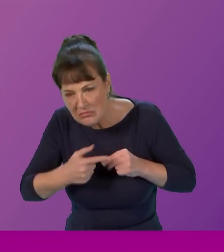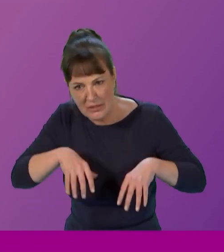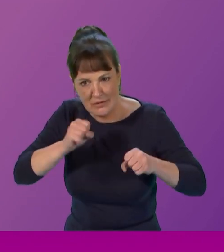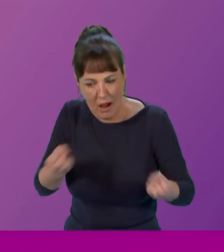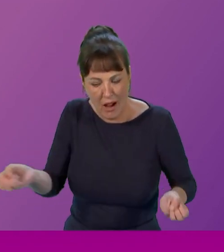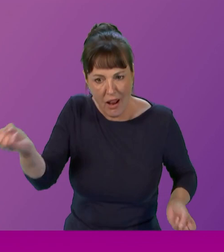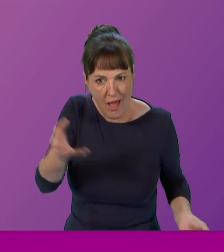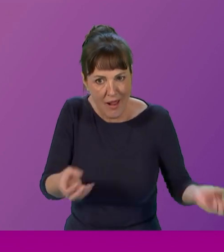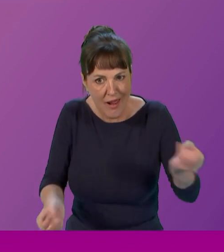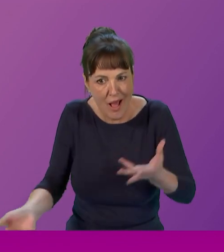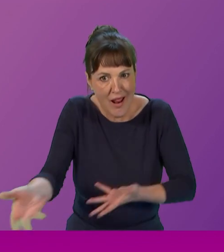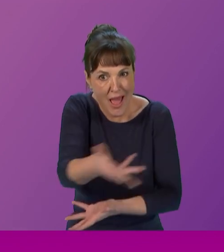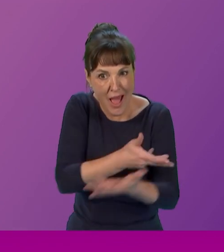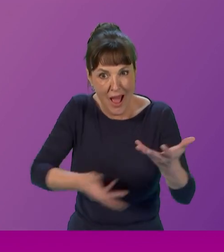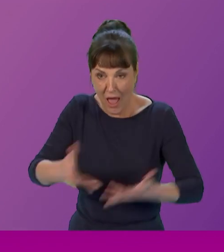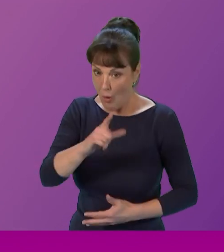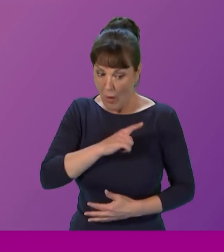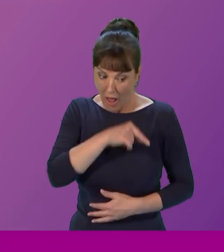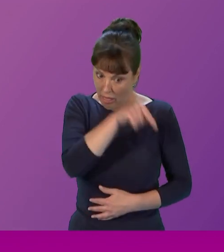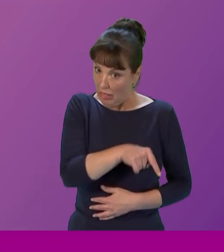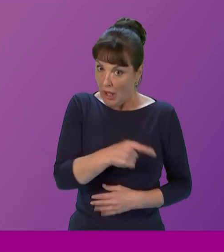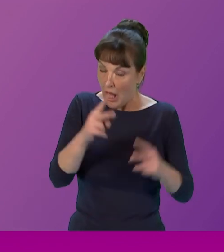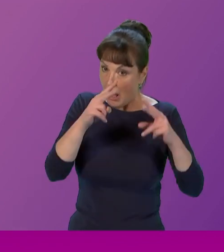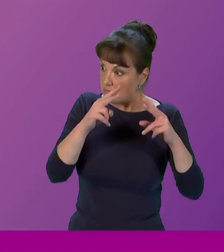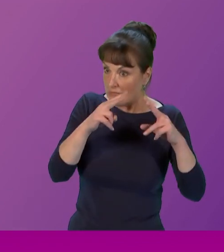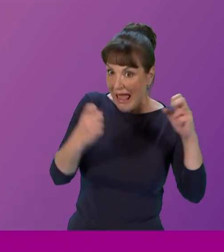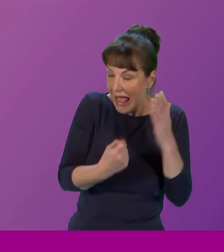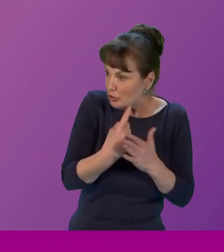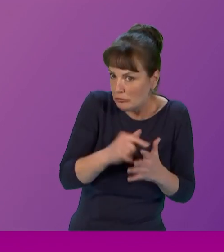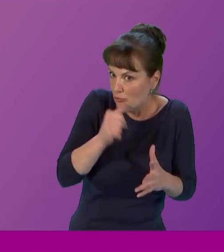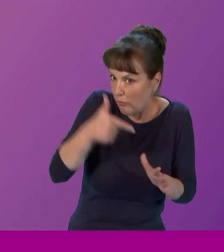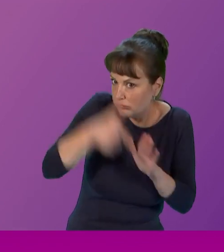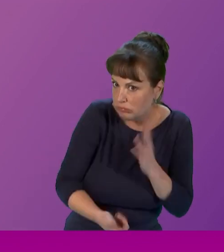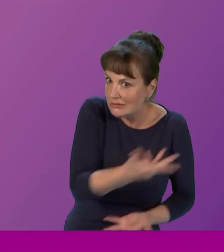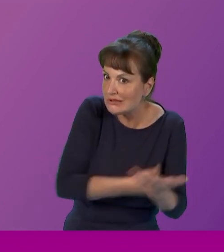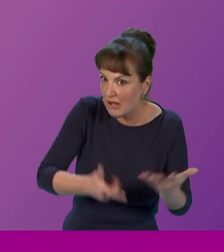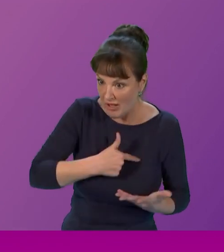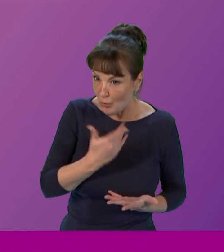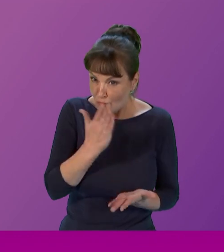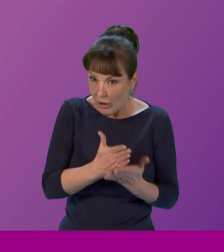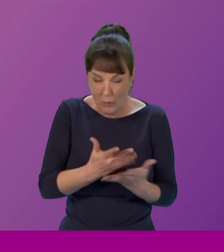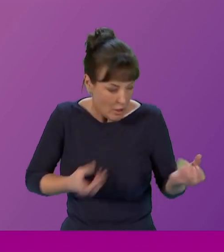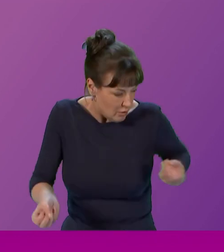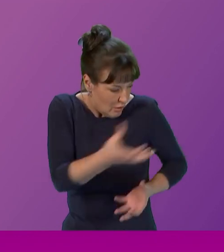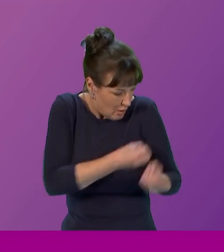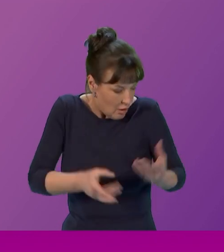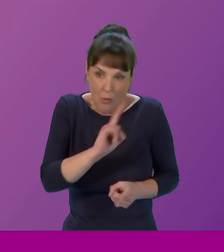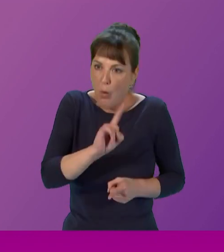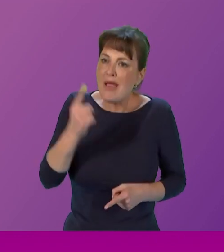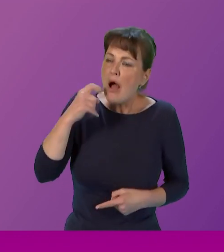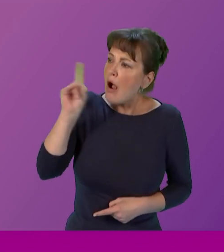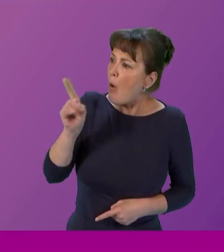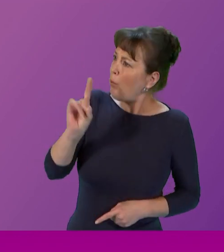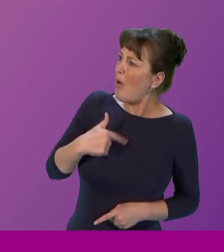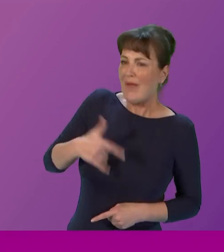important were not widely discussed within my peer group we spoke about the challenges we have faced in society's young girls for example we